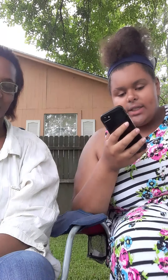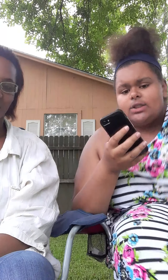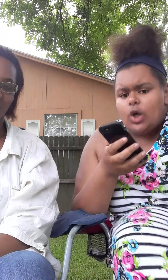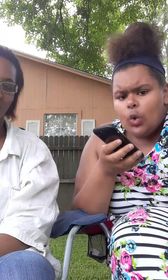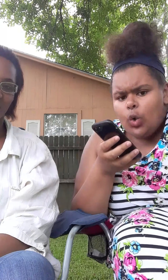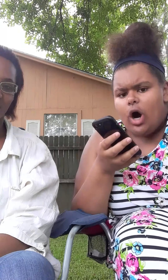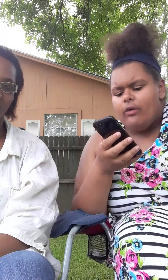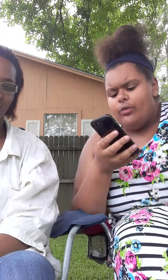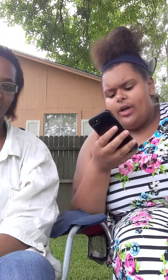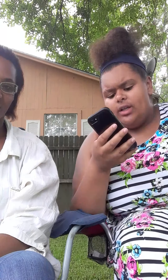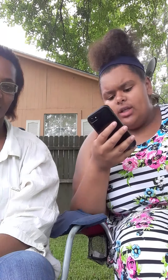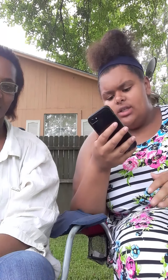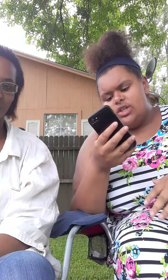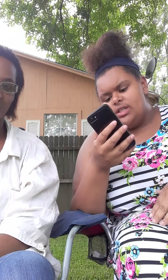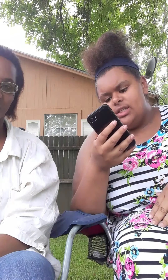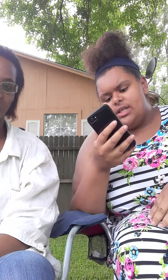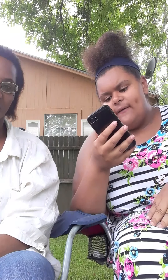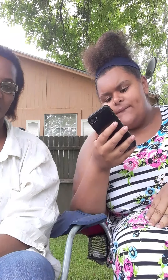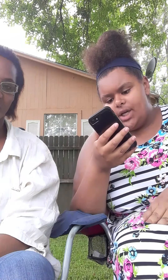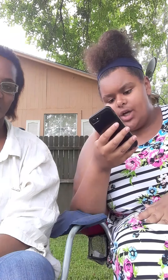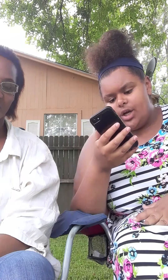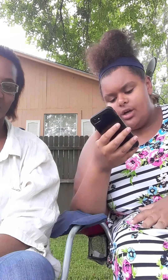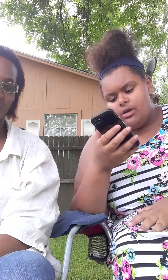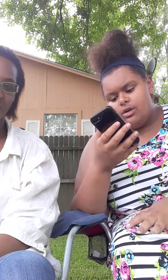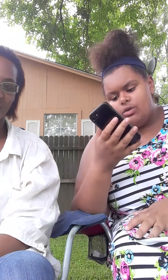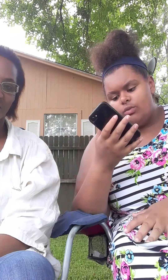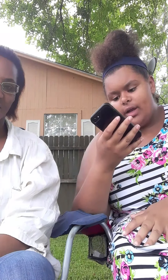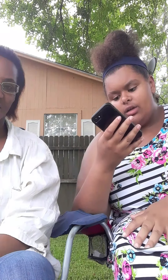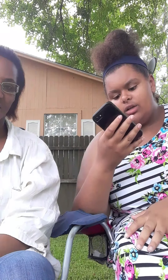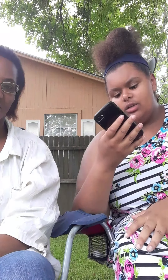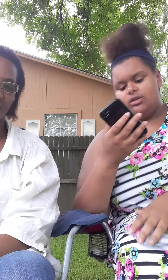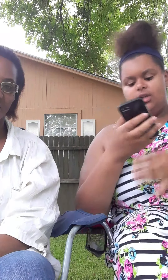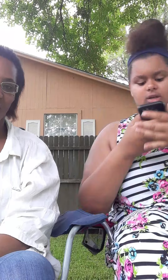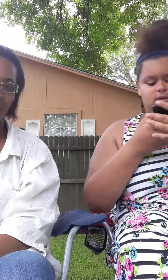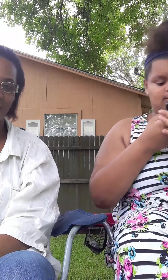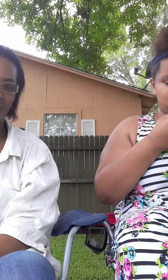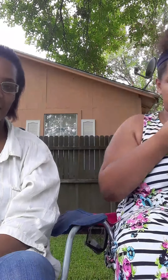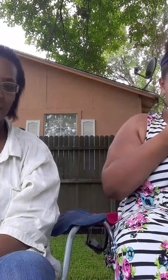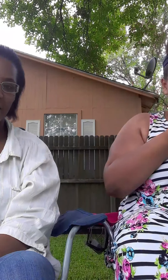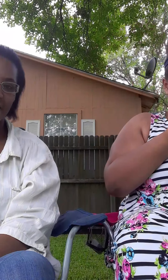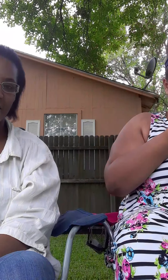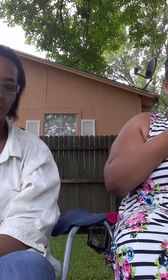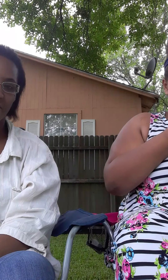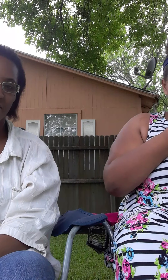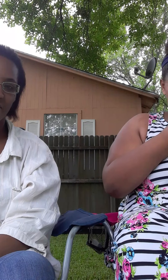start off with is just the 10 finger regular little thingy. Put a finger down. Okay.